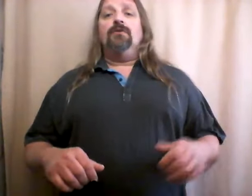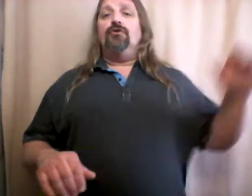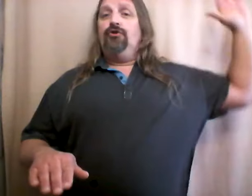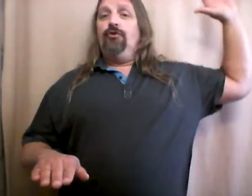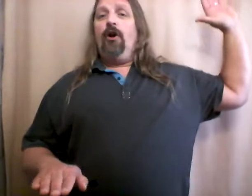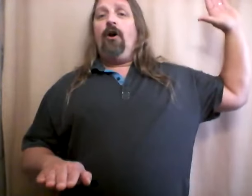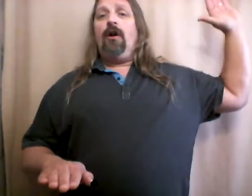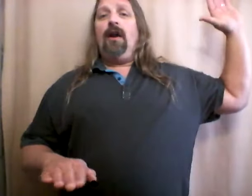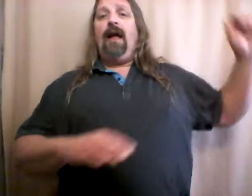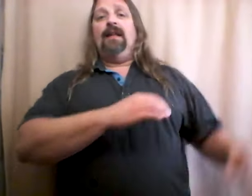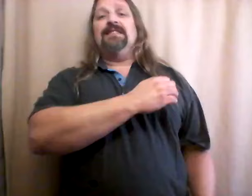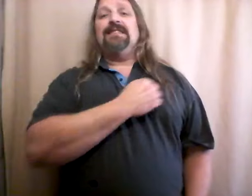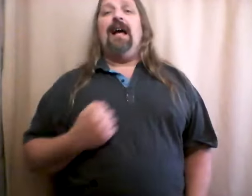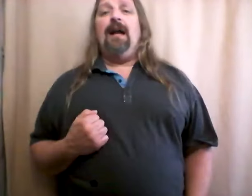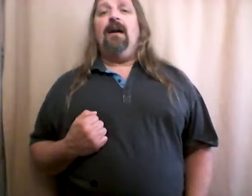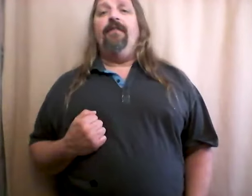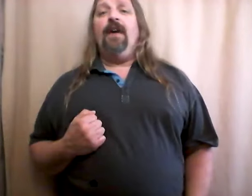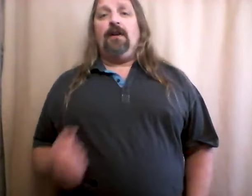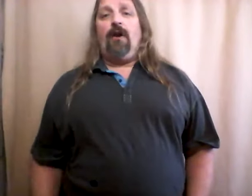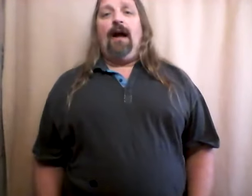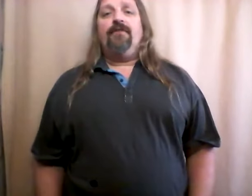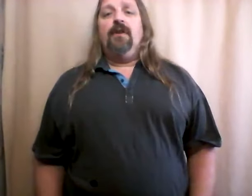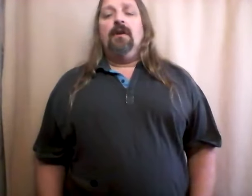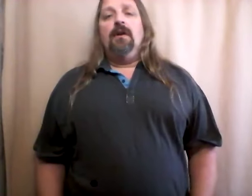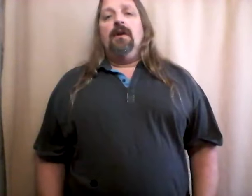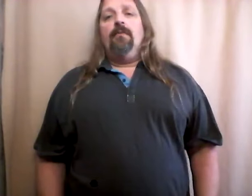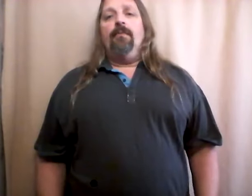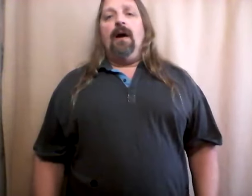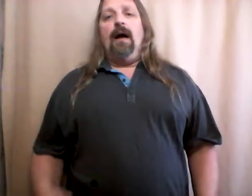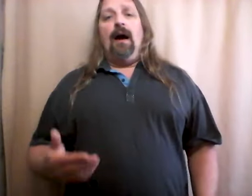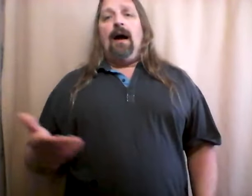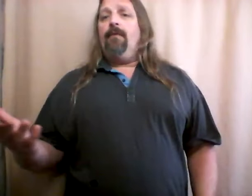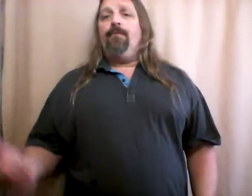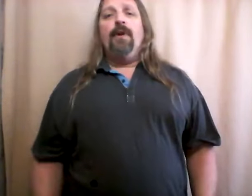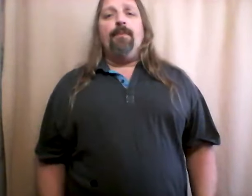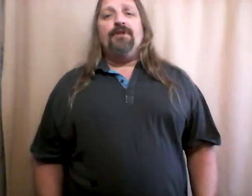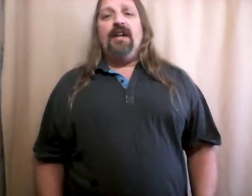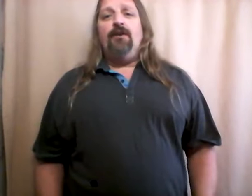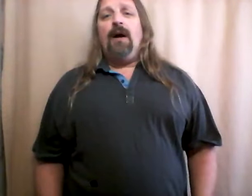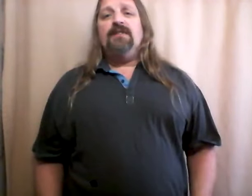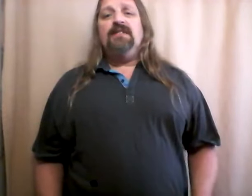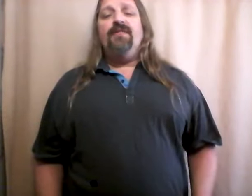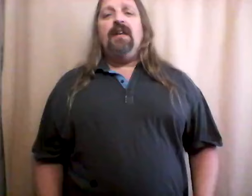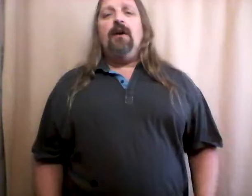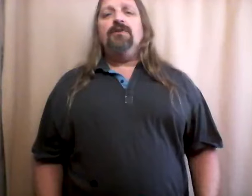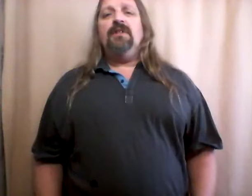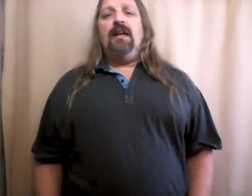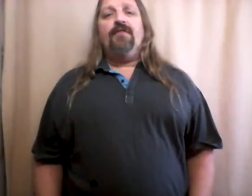the Dugar and Sign of a Fellowcraft. I really appreciate you watching these videos. If